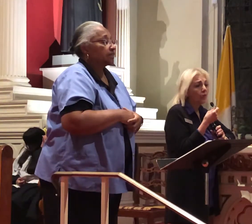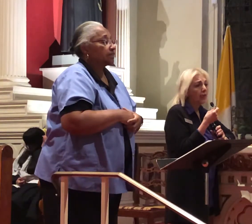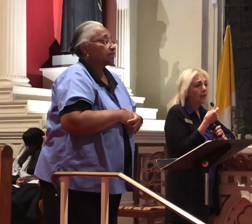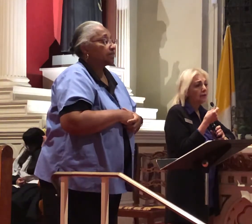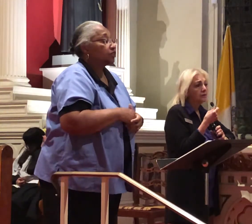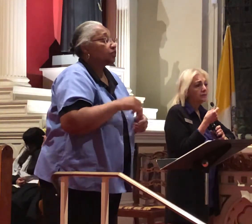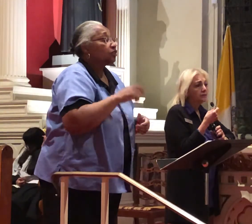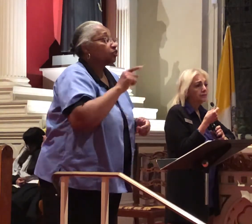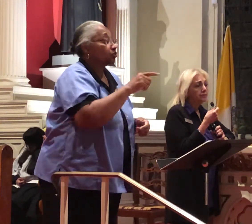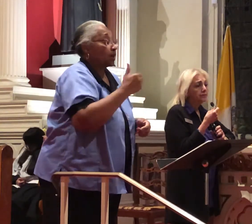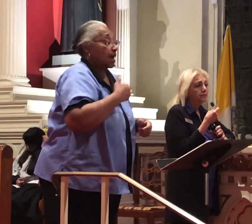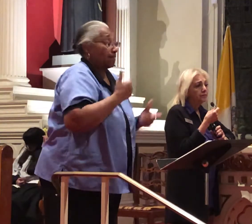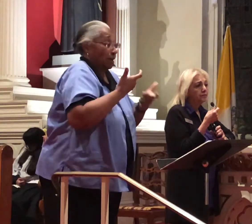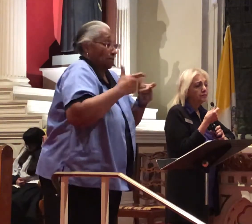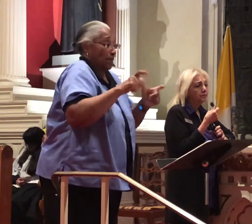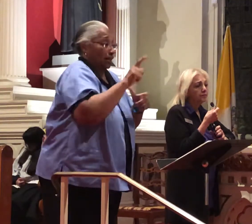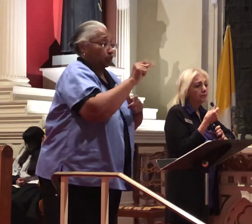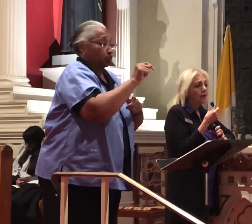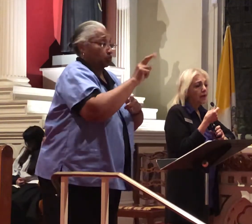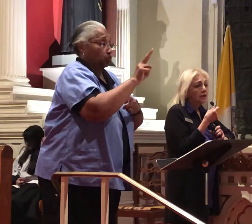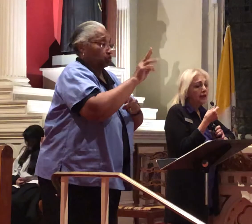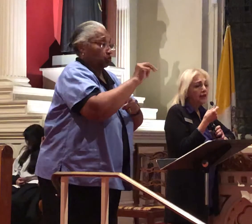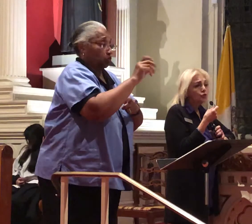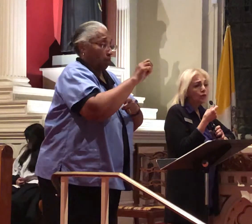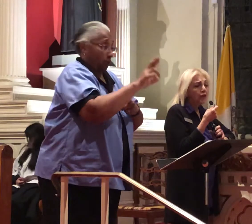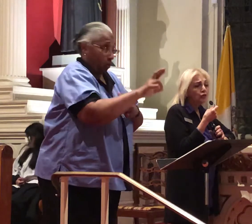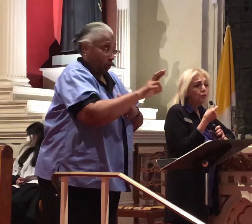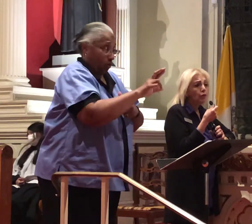you have a big tumor in your colon